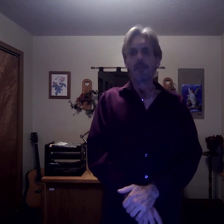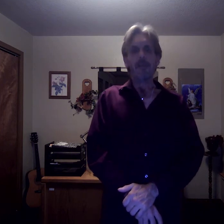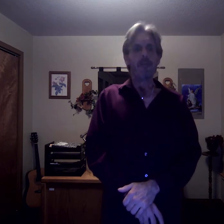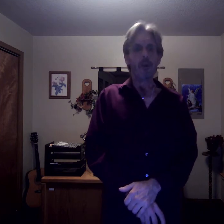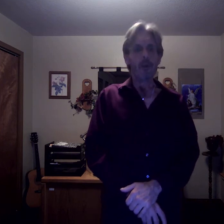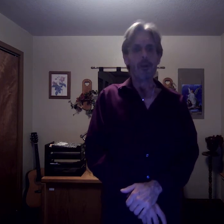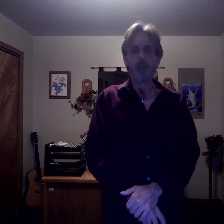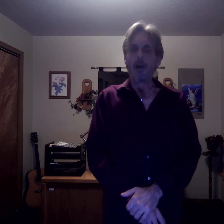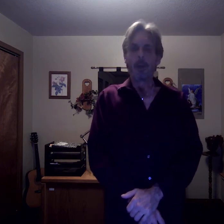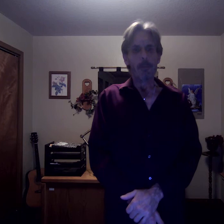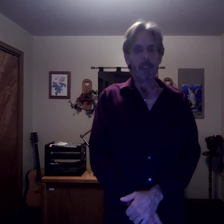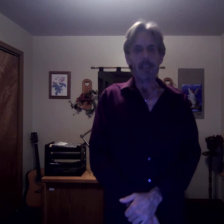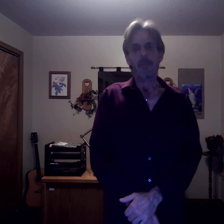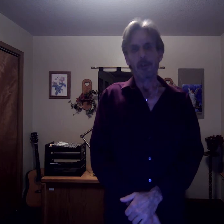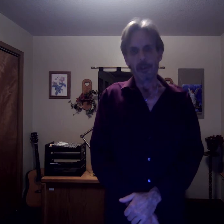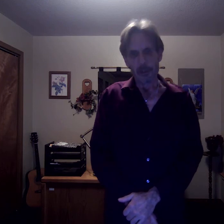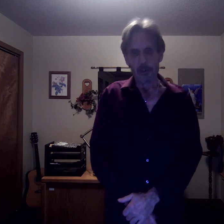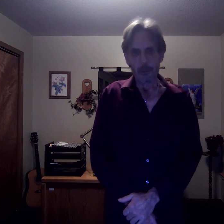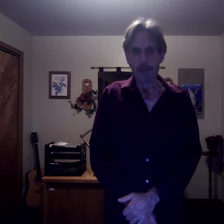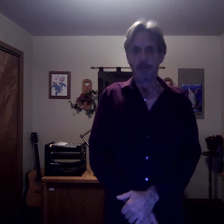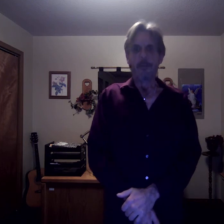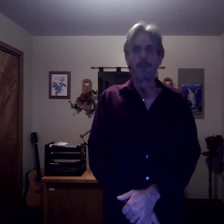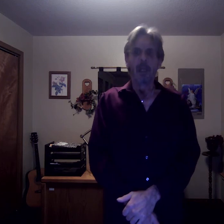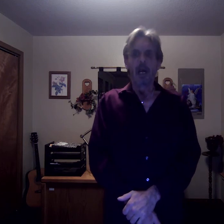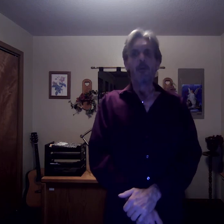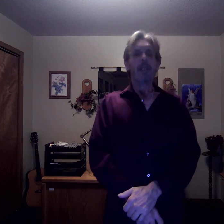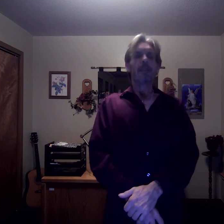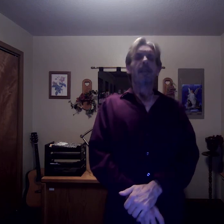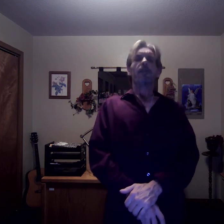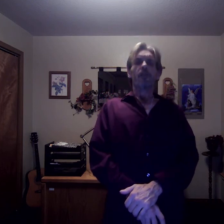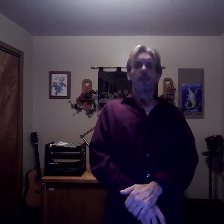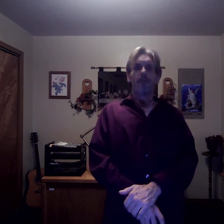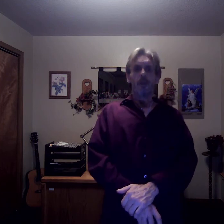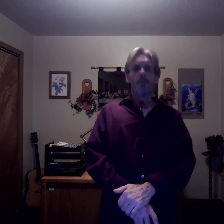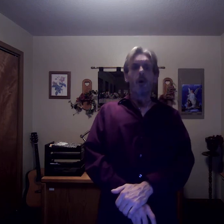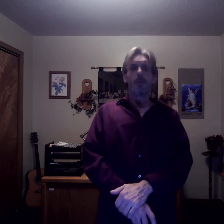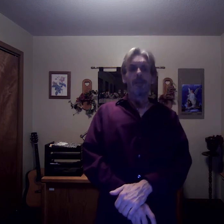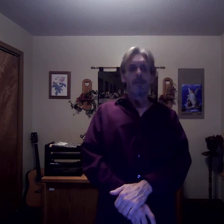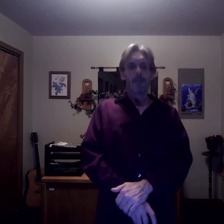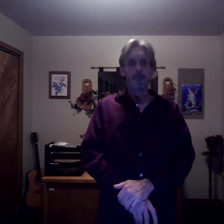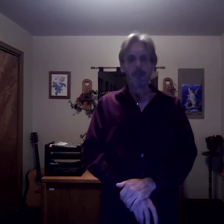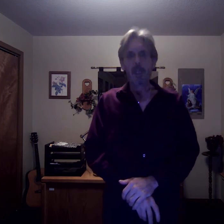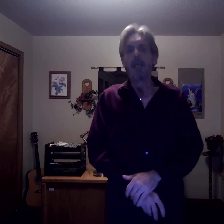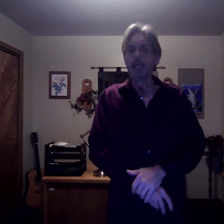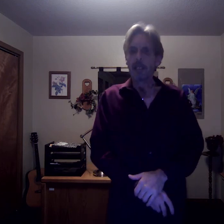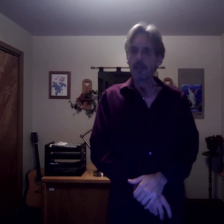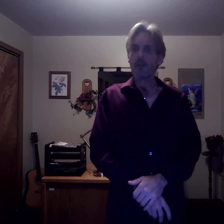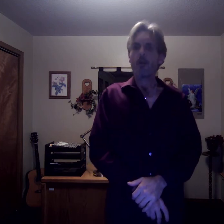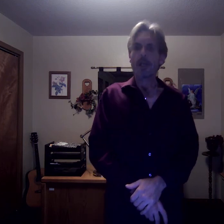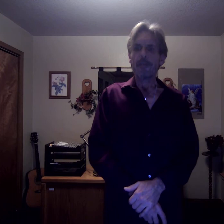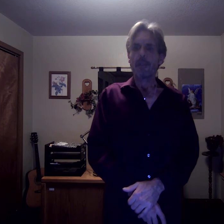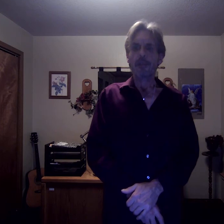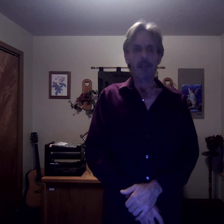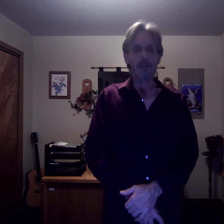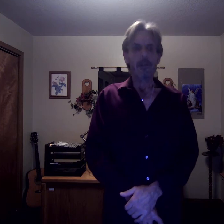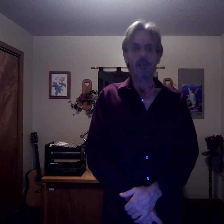even further by playing various instruments. I would like to take just a few moments and let you know what I feel are some of the